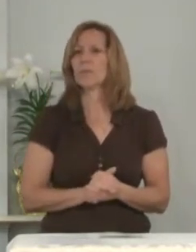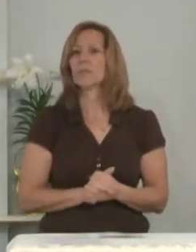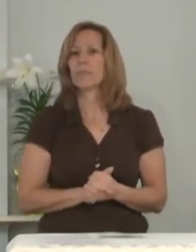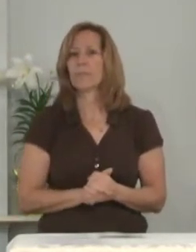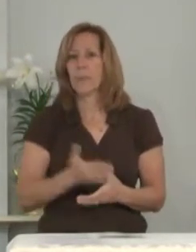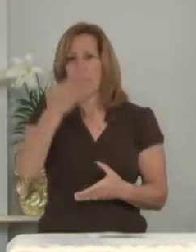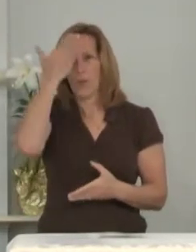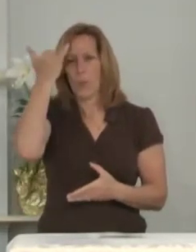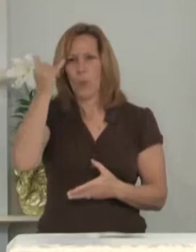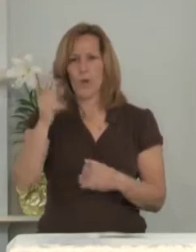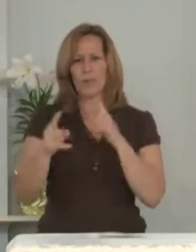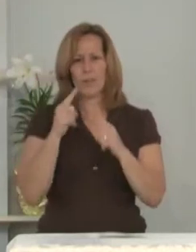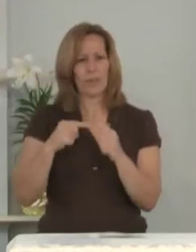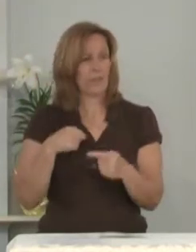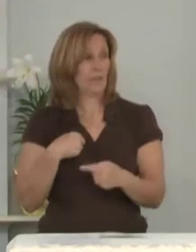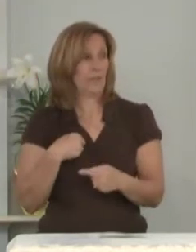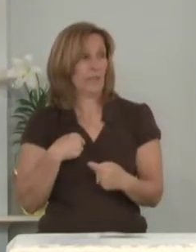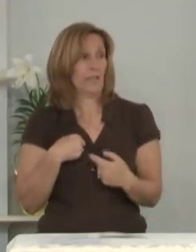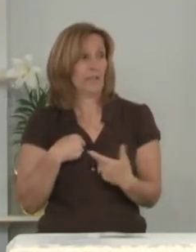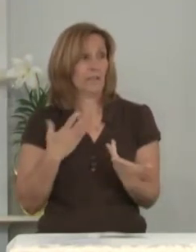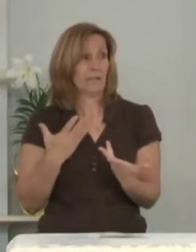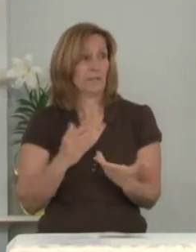and why are you talking to me?